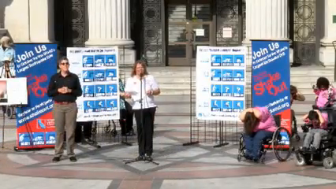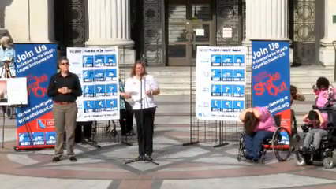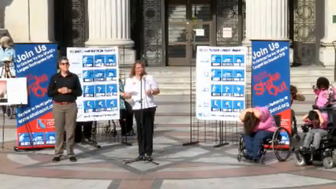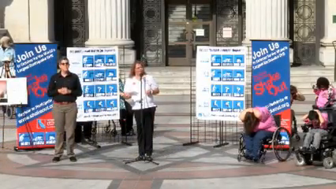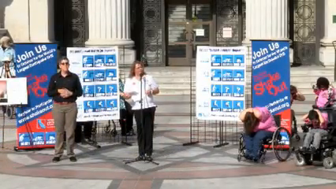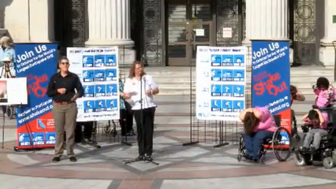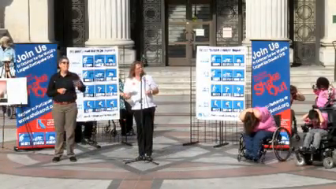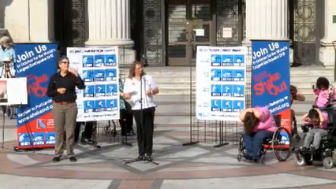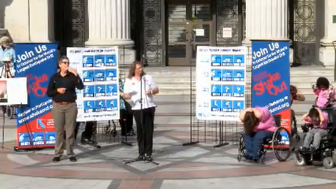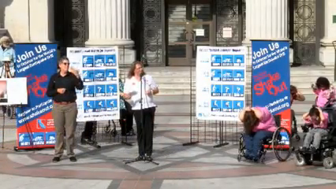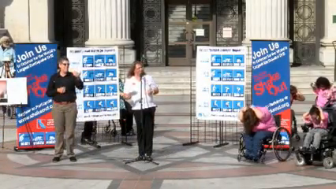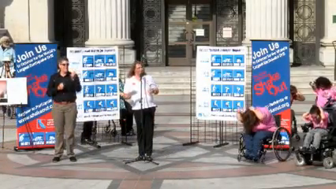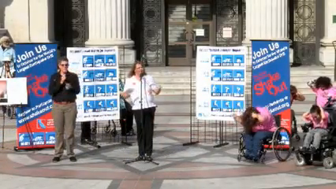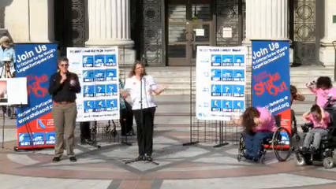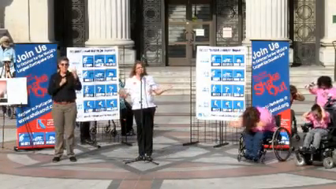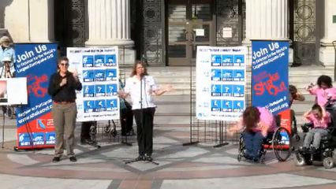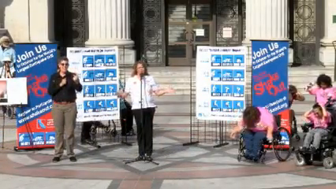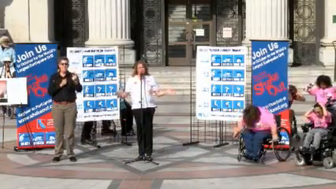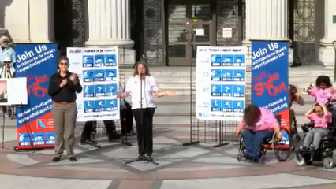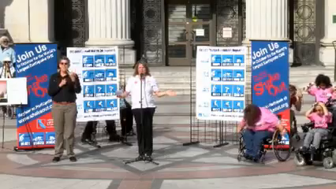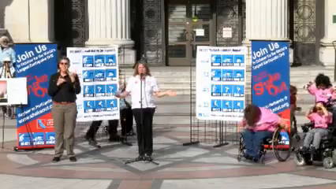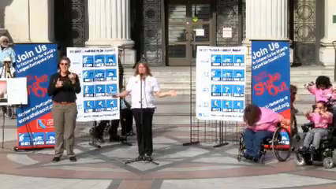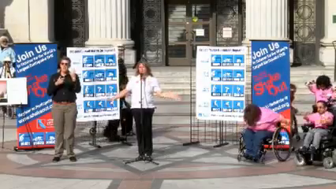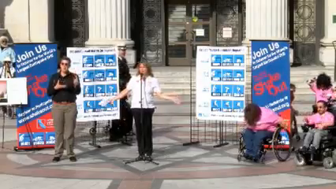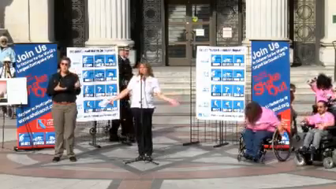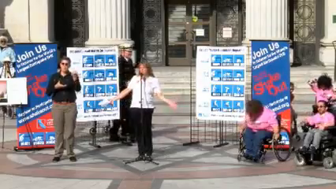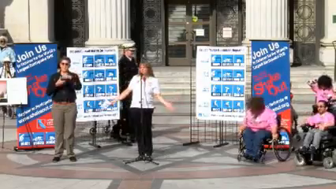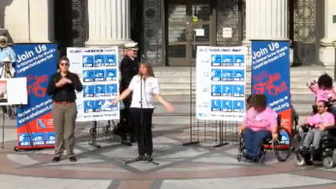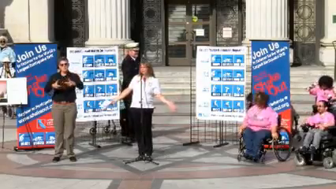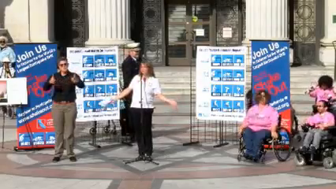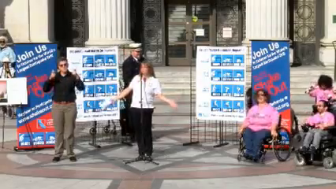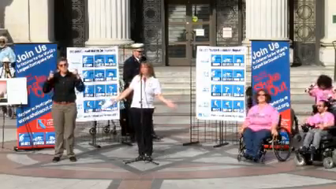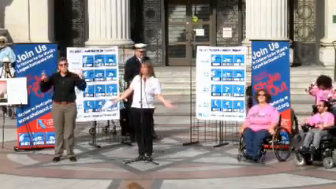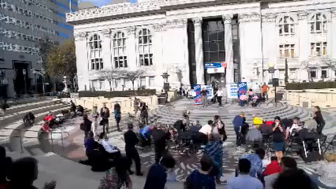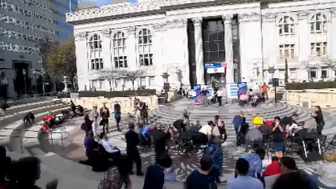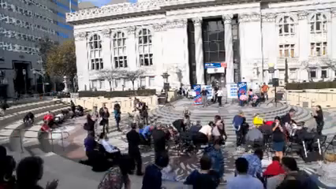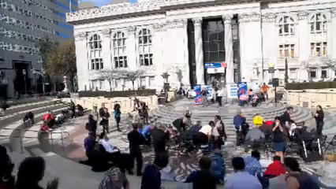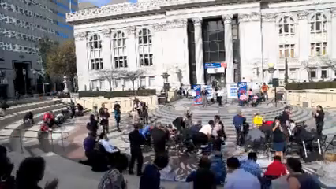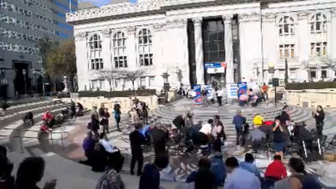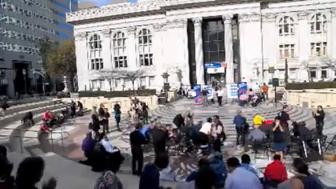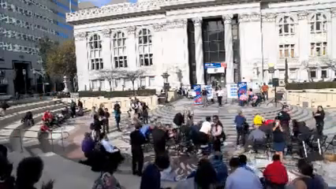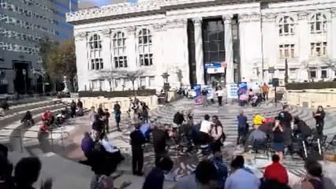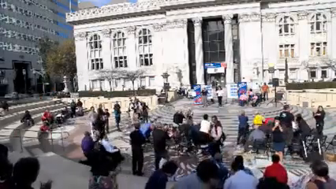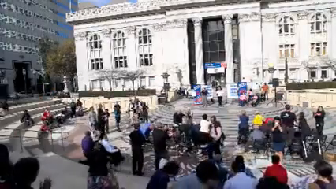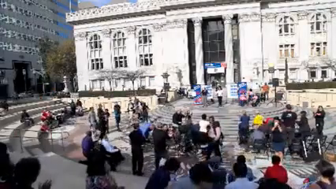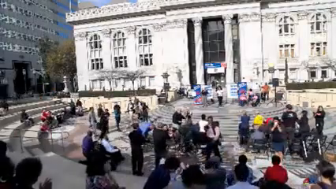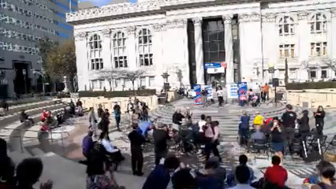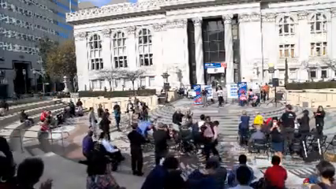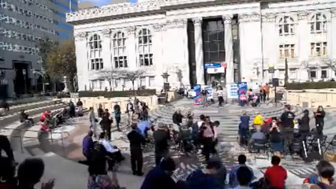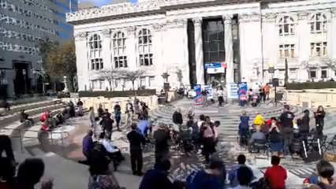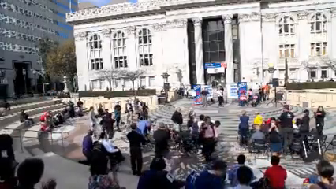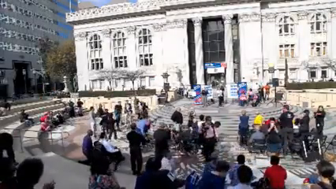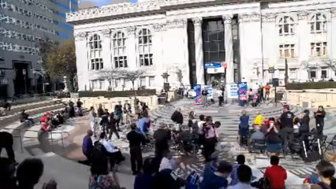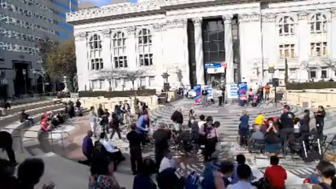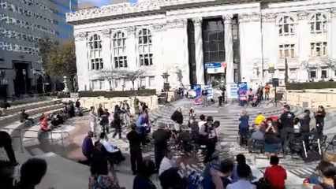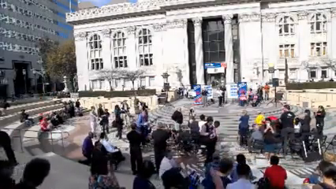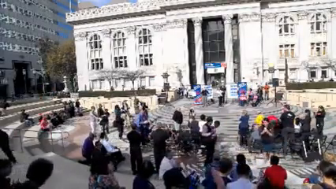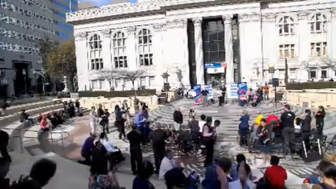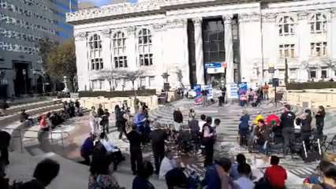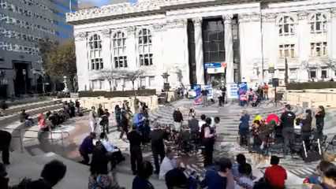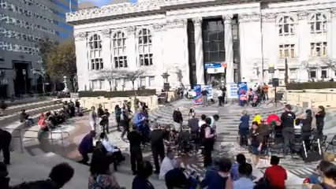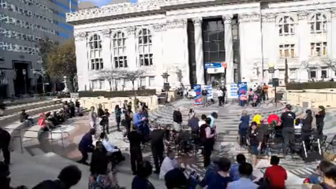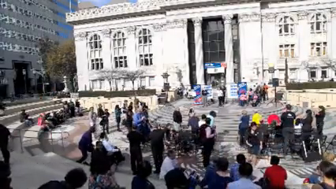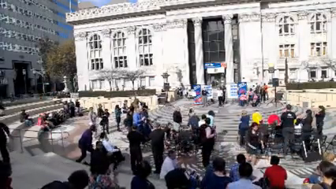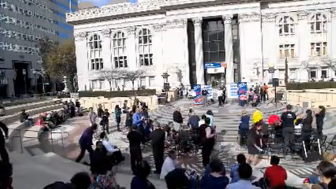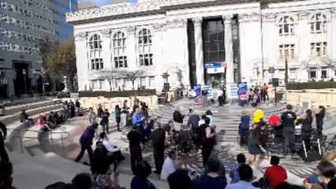Thank you everybody. You have now just participated in the largest earthquake drill in the world. Give yourselves a hand. Thank you very